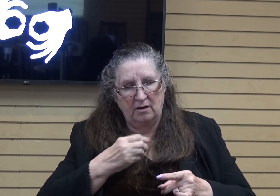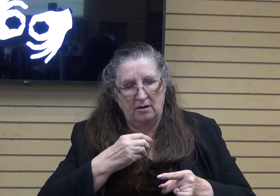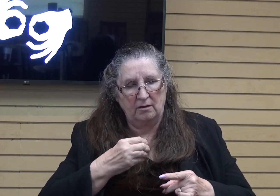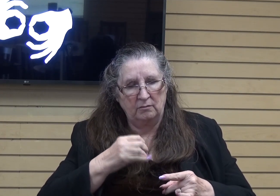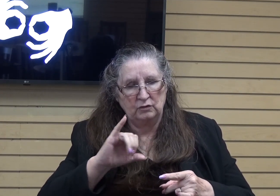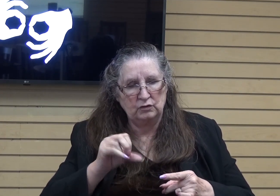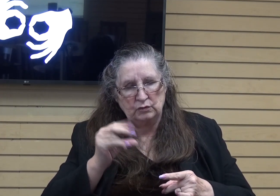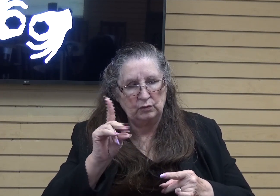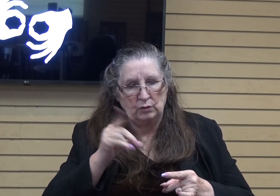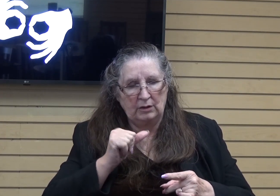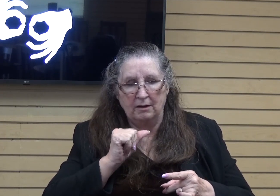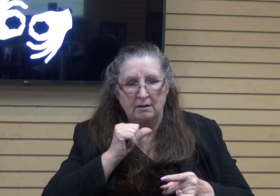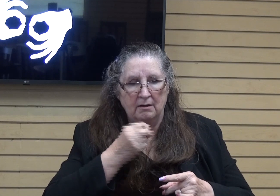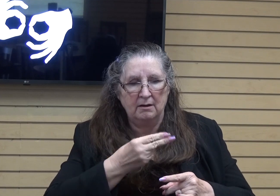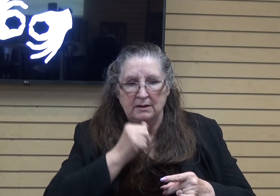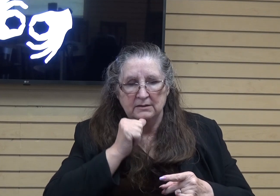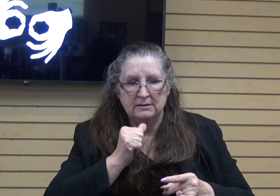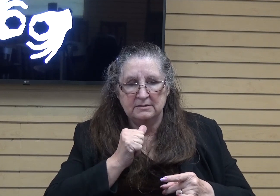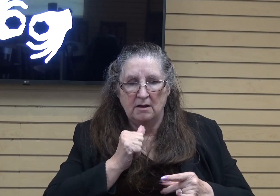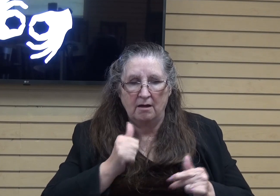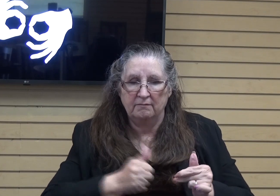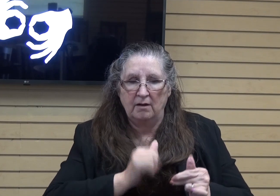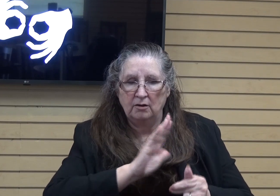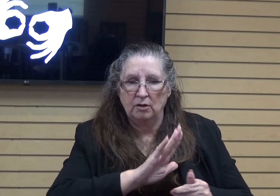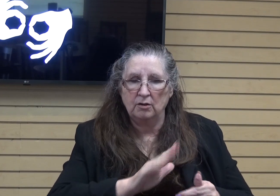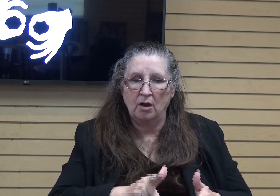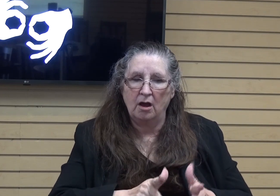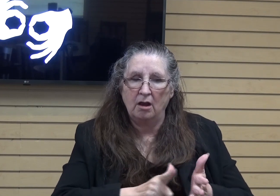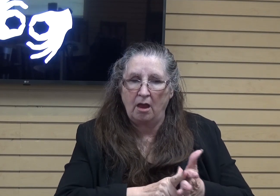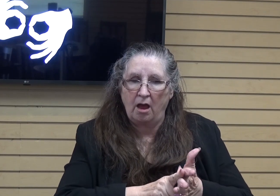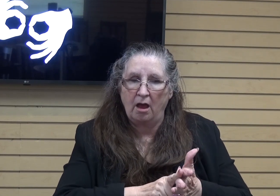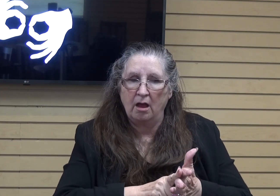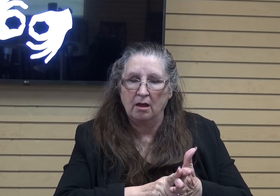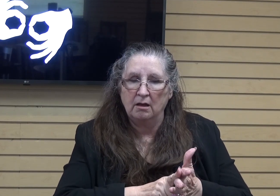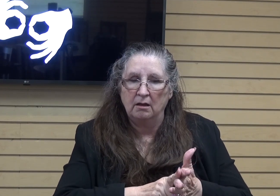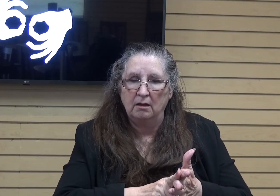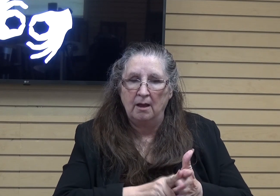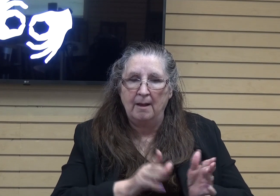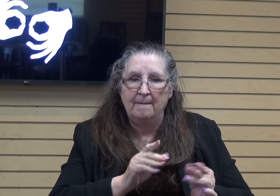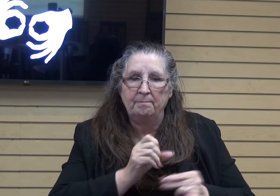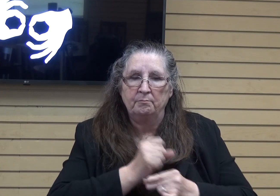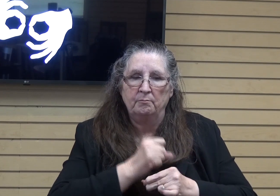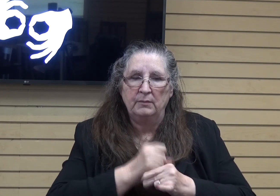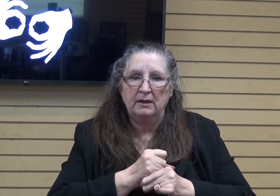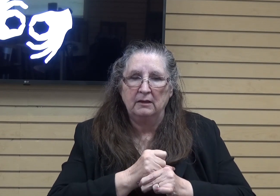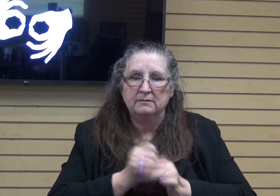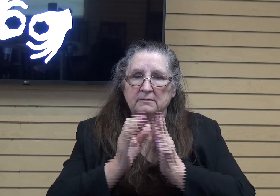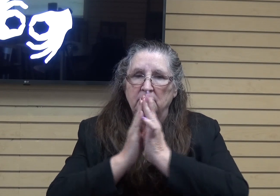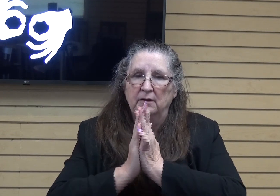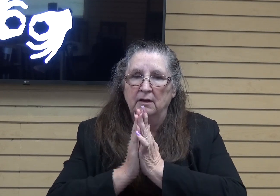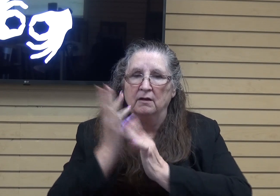to you, O king, or the injunction you have signed, but makes his petition three times a day.